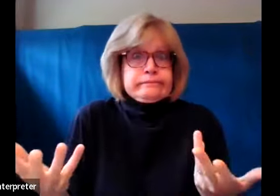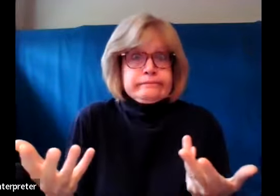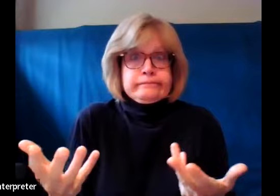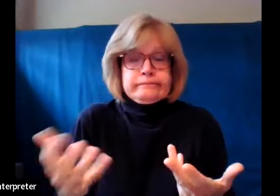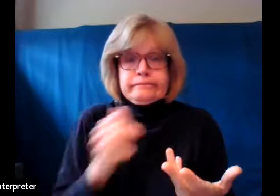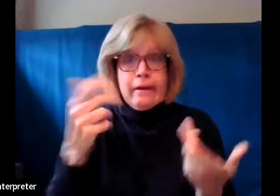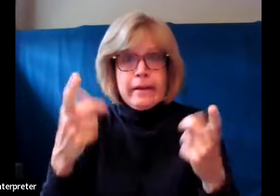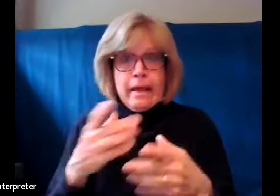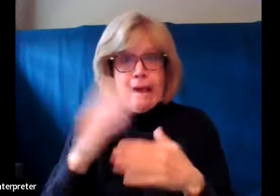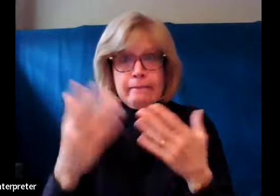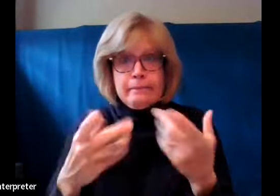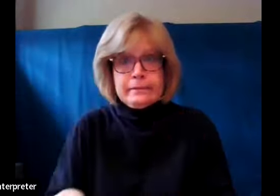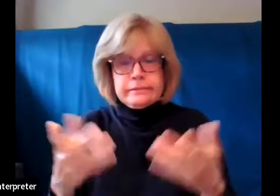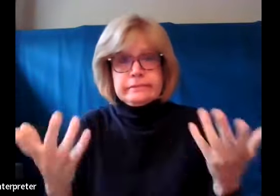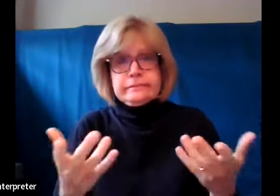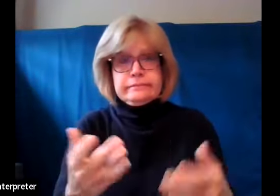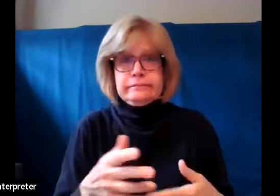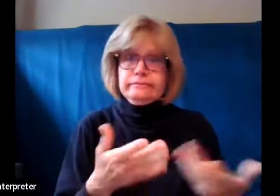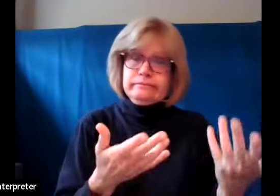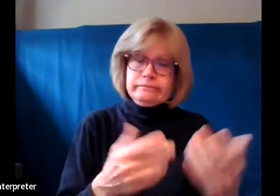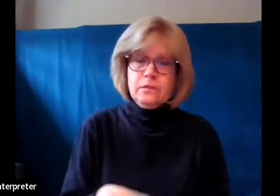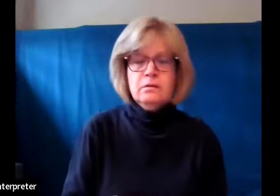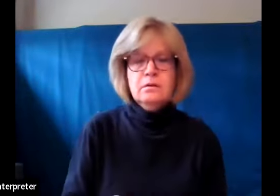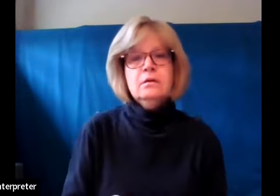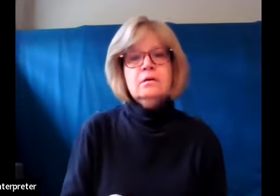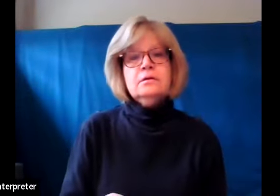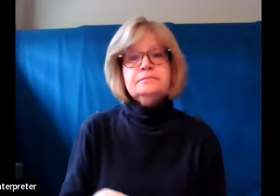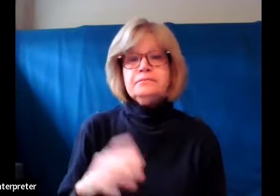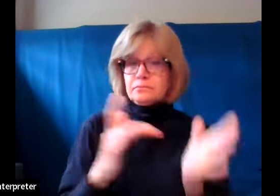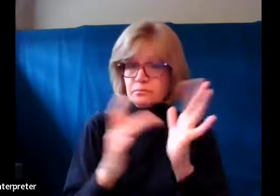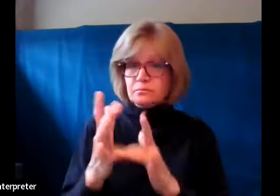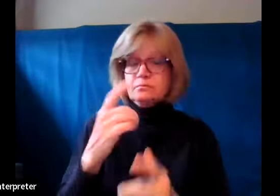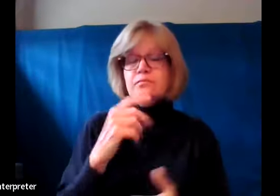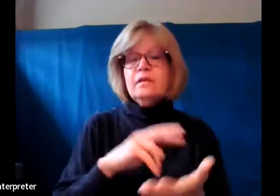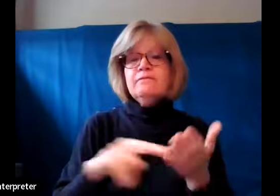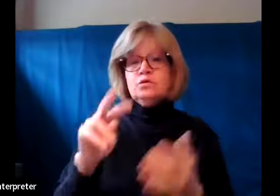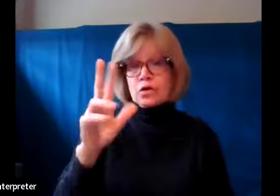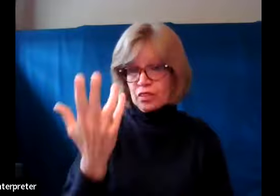Jesus tells us in Mark 13, verse 32.